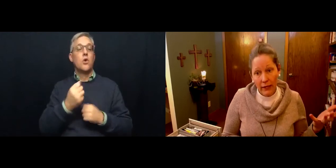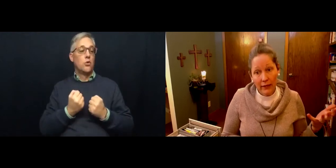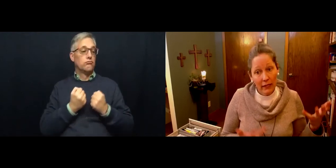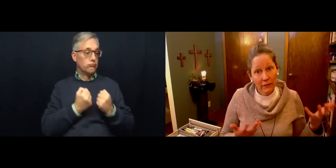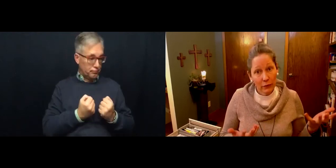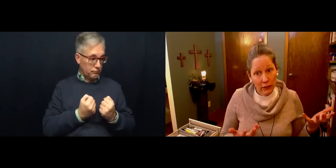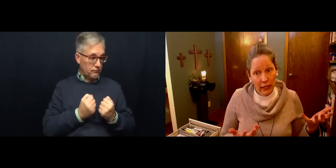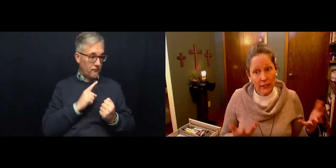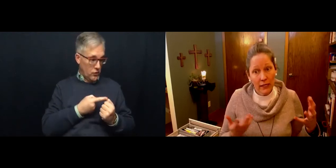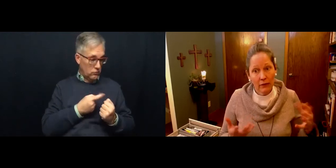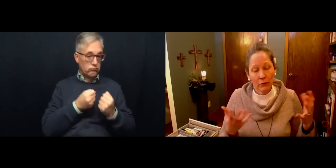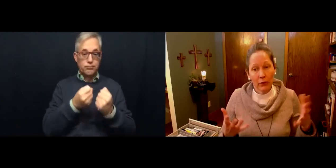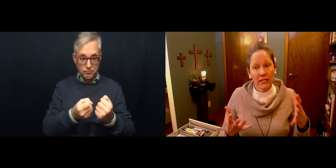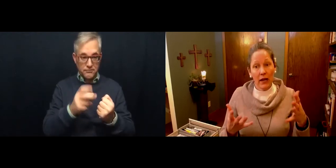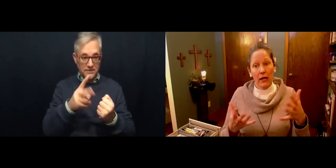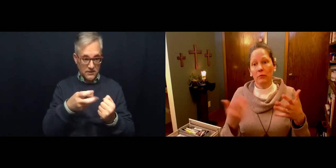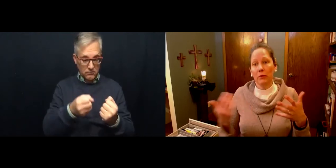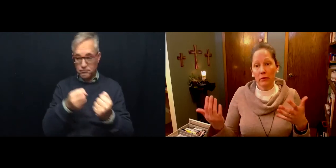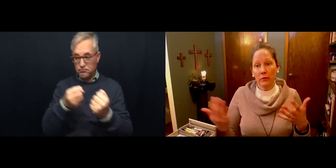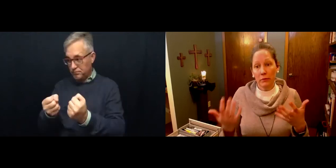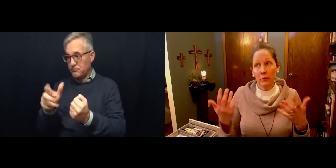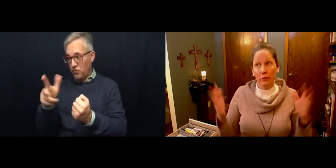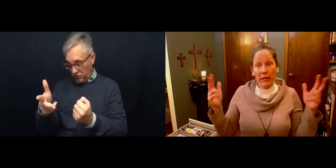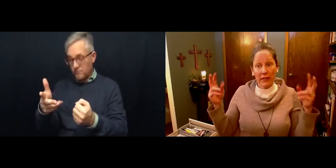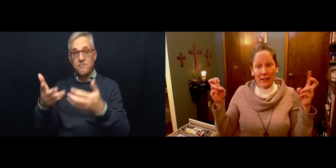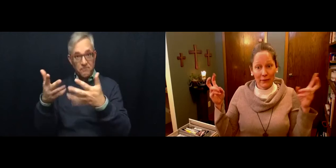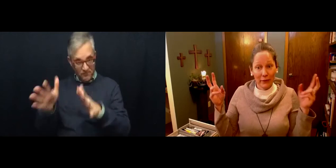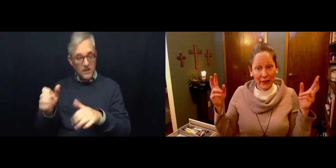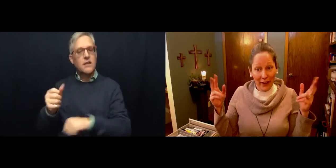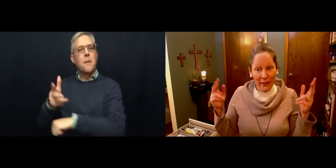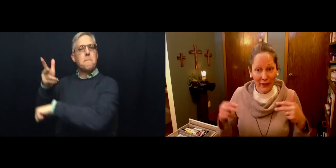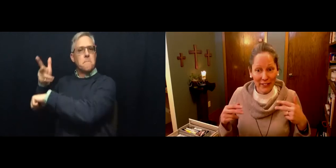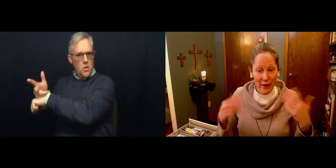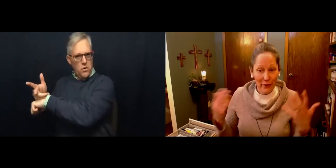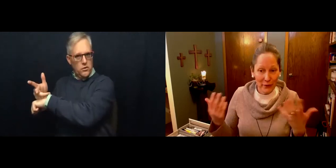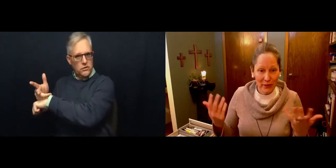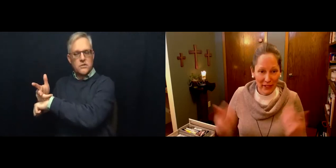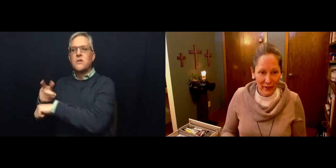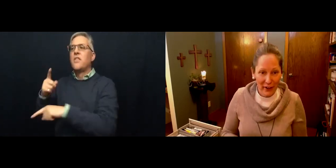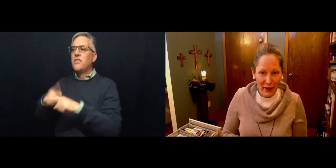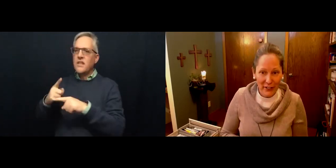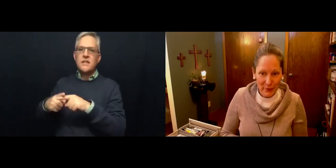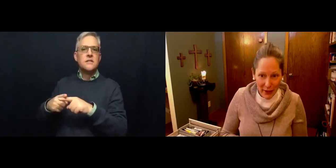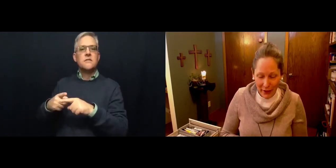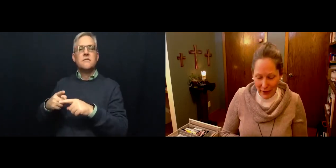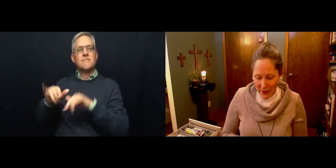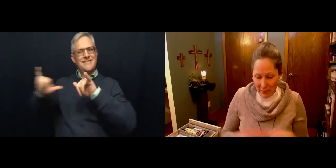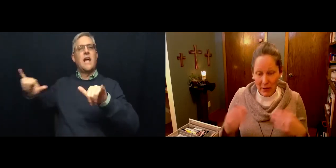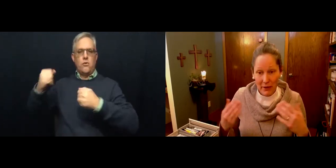if you would like to have a little more time with others. Others will be in their car as well. But